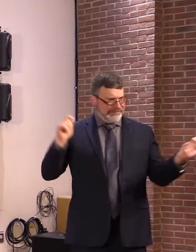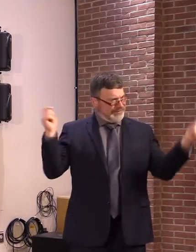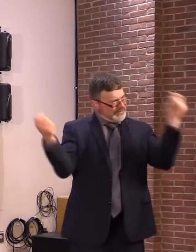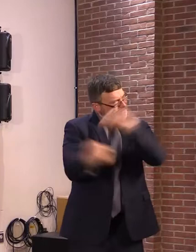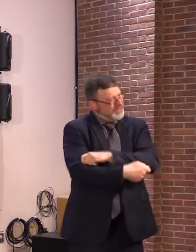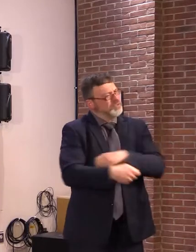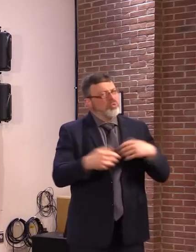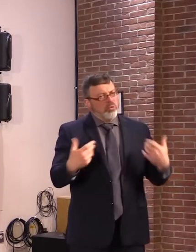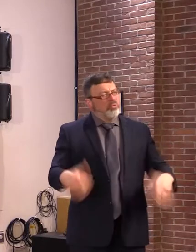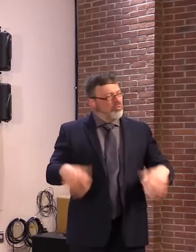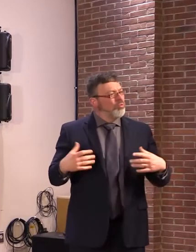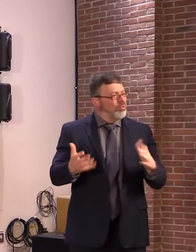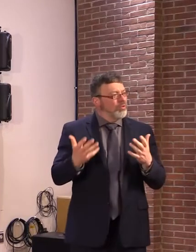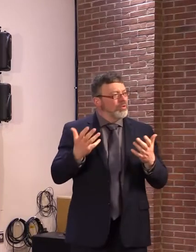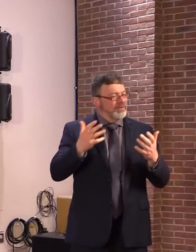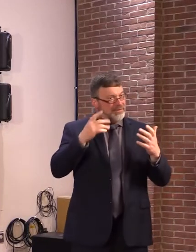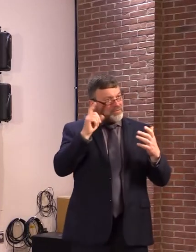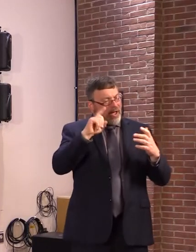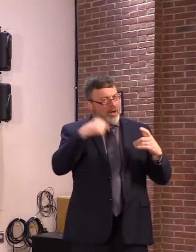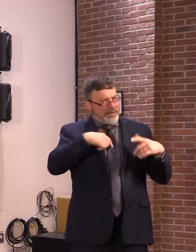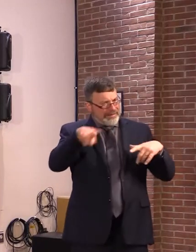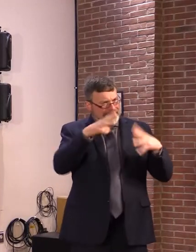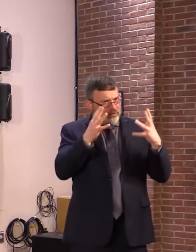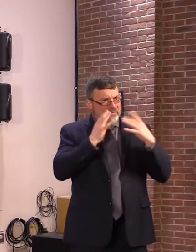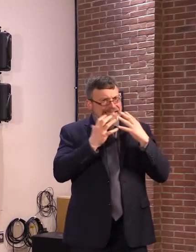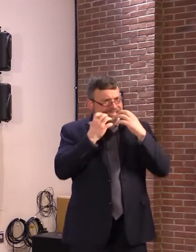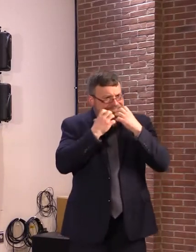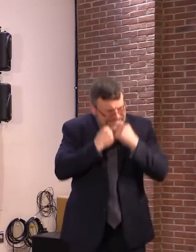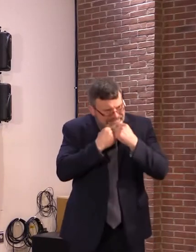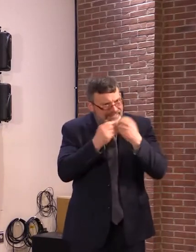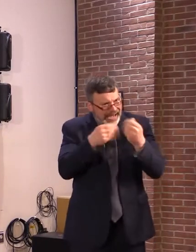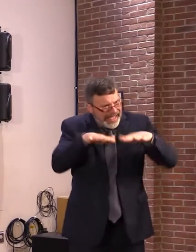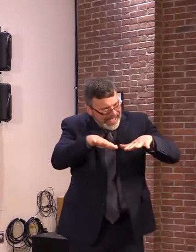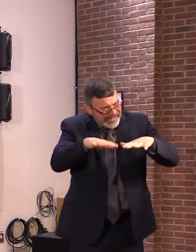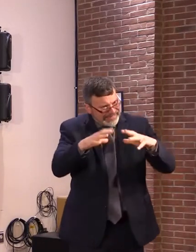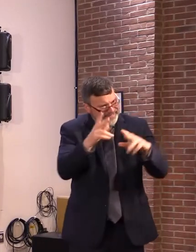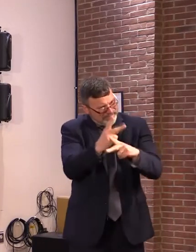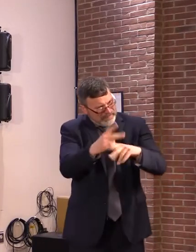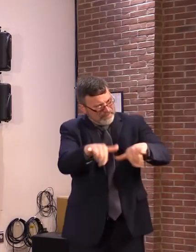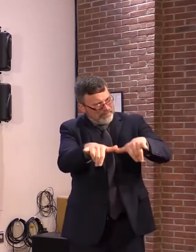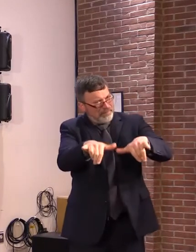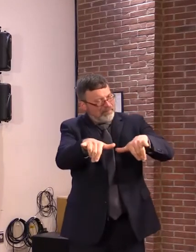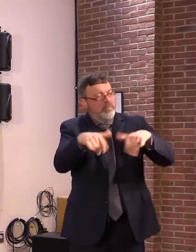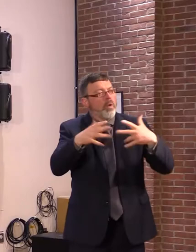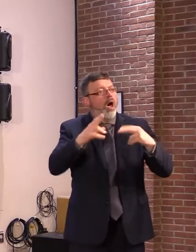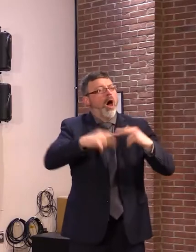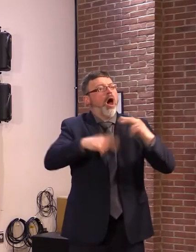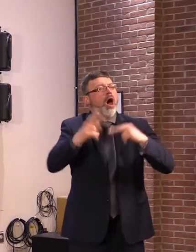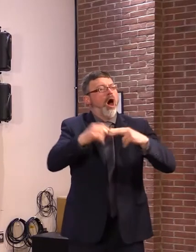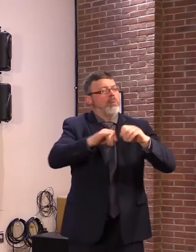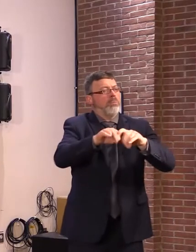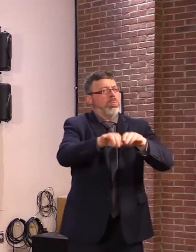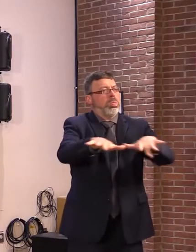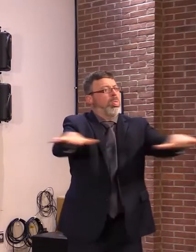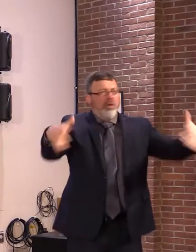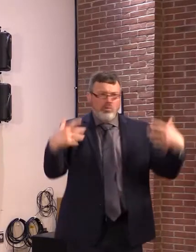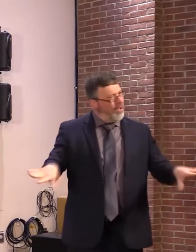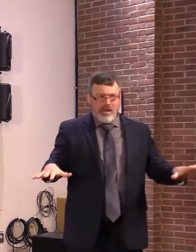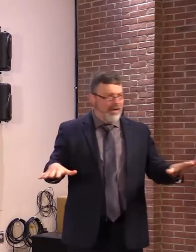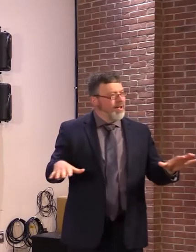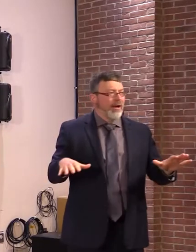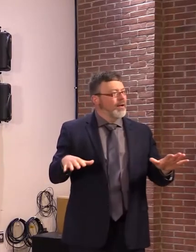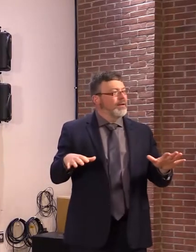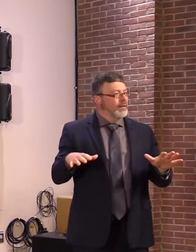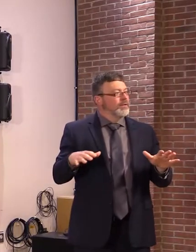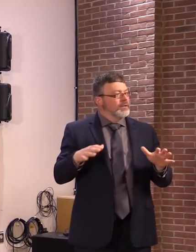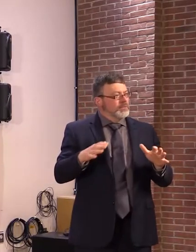and a way to change the way we develop housing to steer housing in places we want it to occur and to steer development in places we want